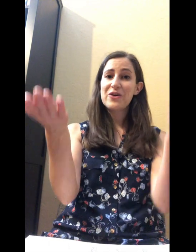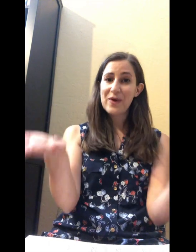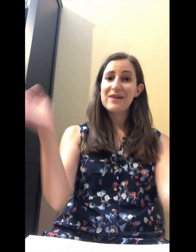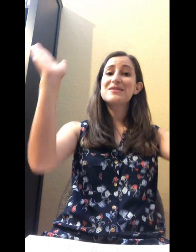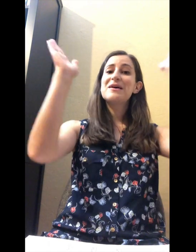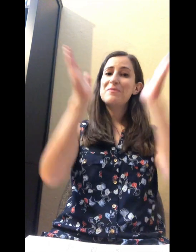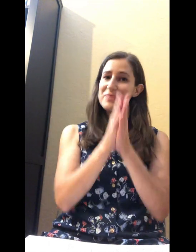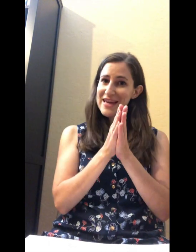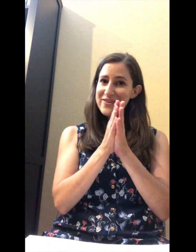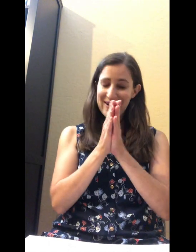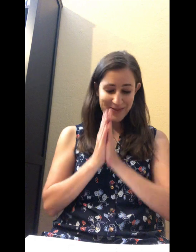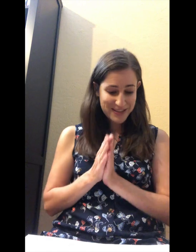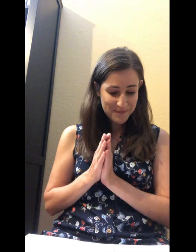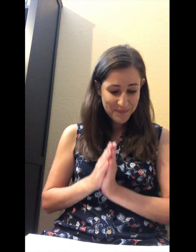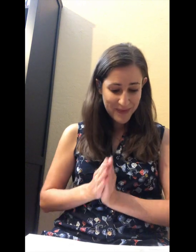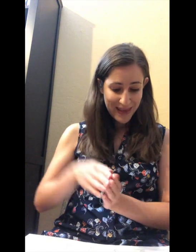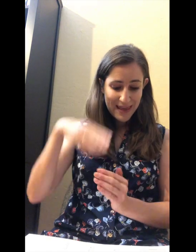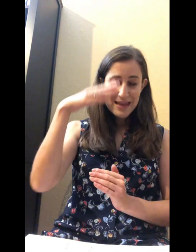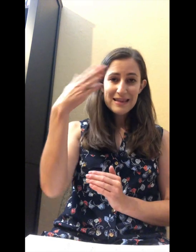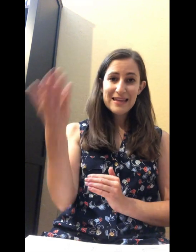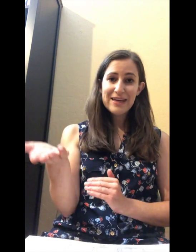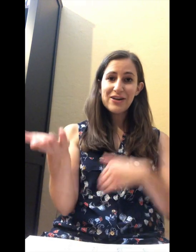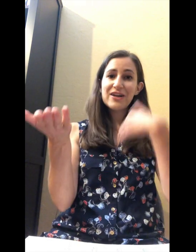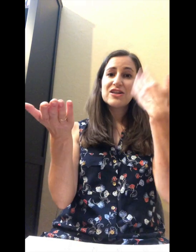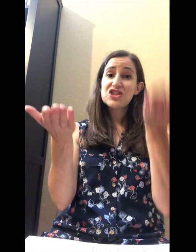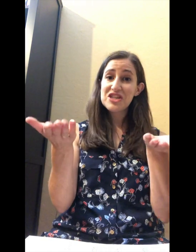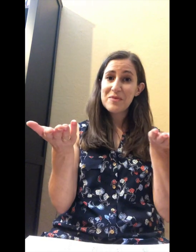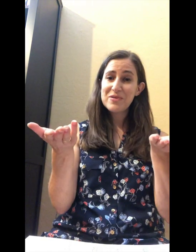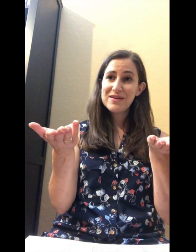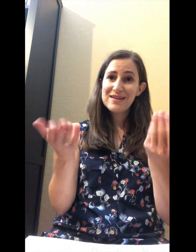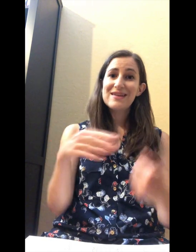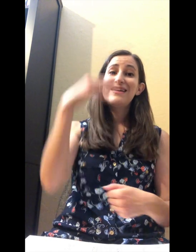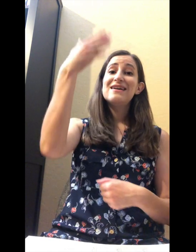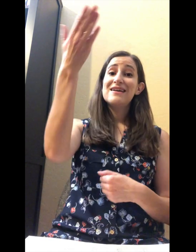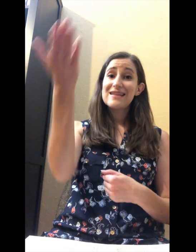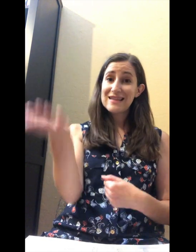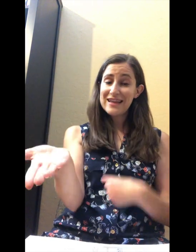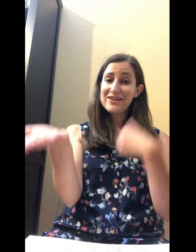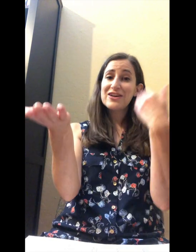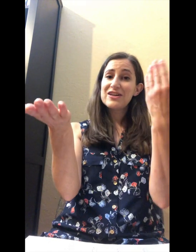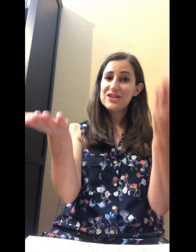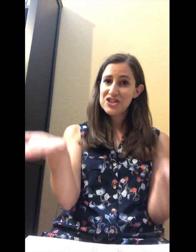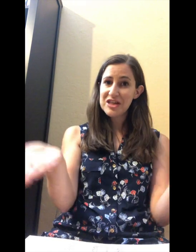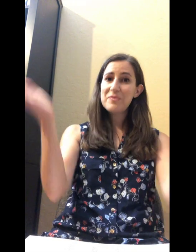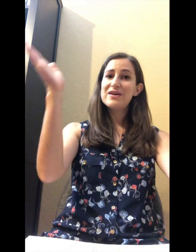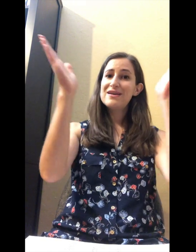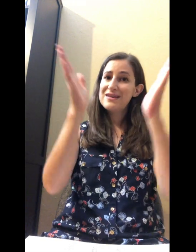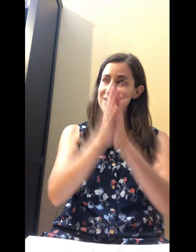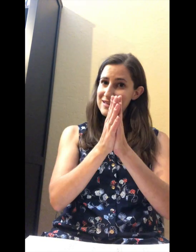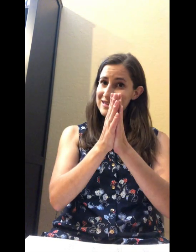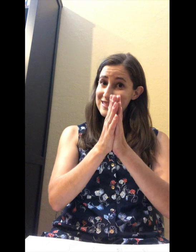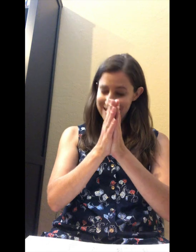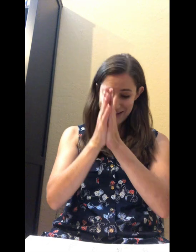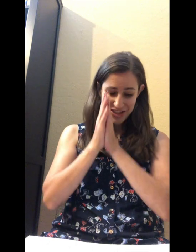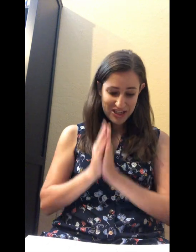Ground. Playground. Leads. Field. Fight. Ball. Leads.